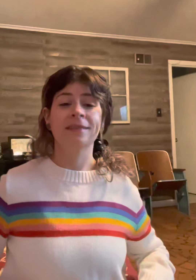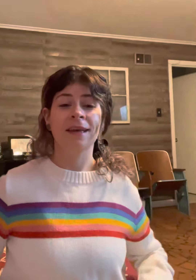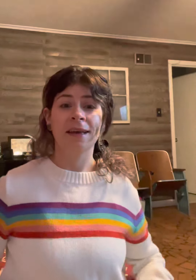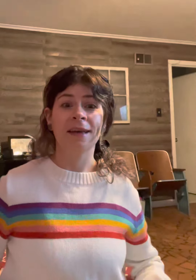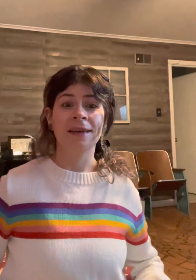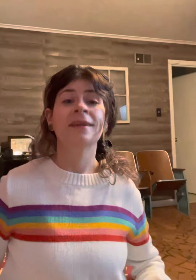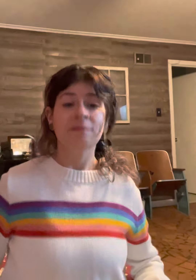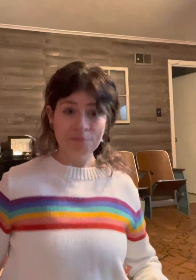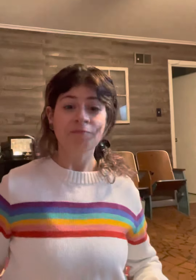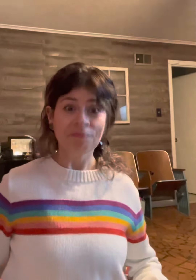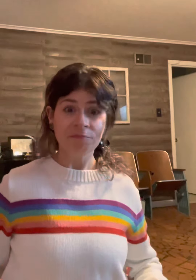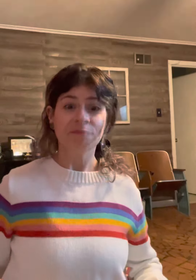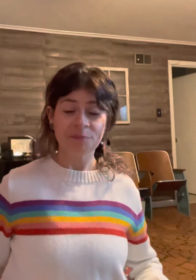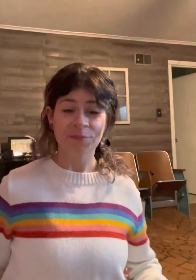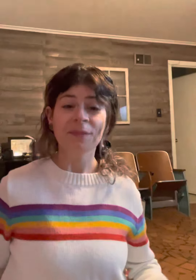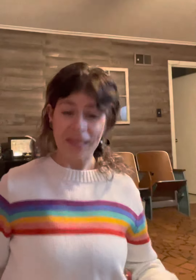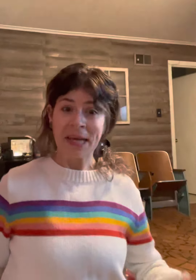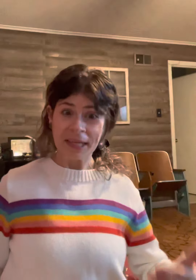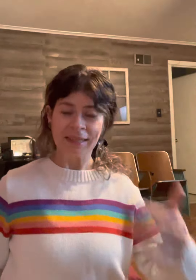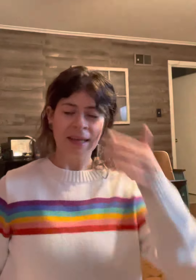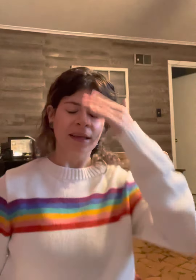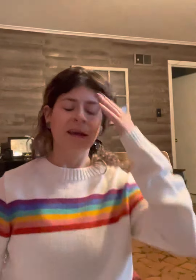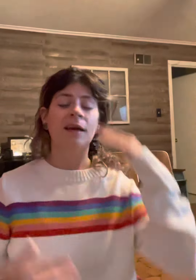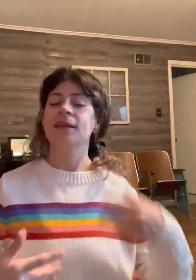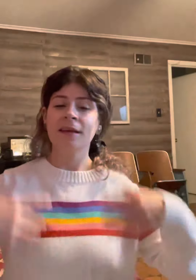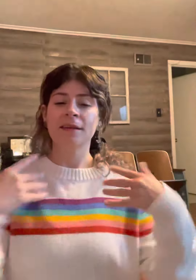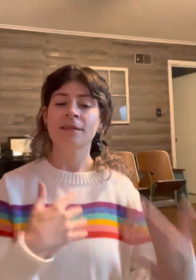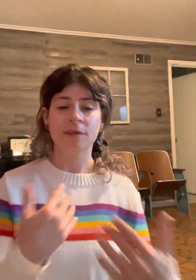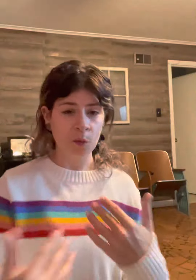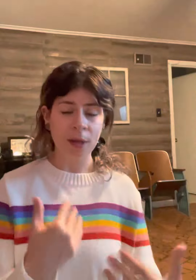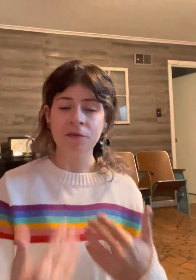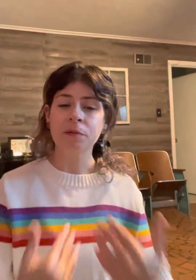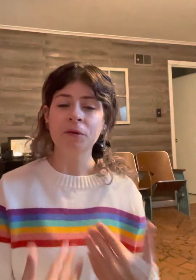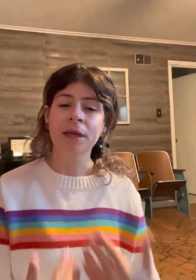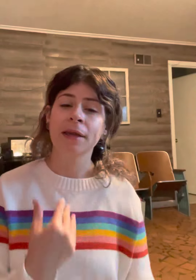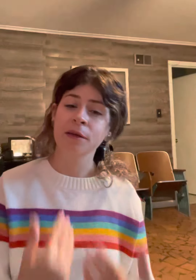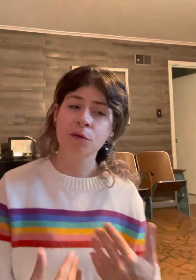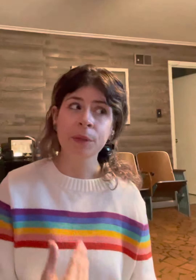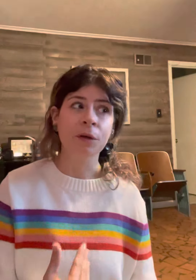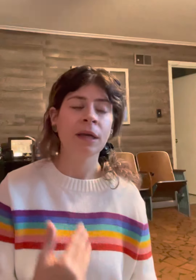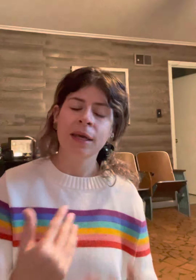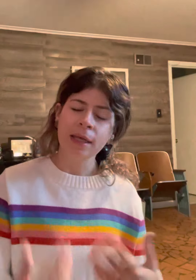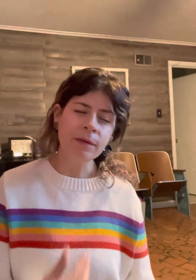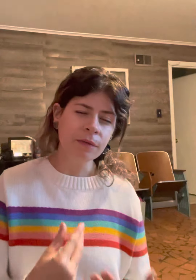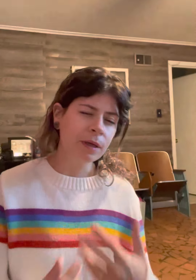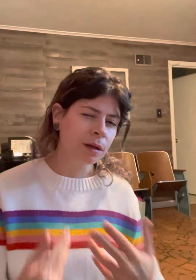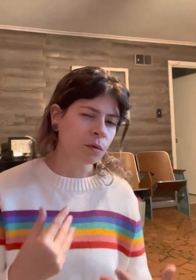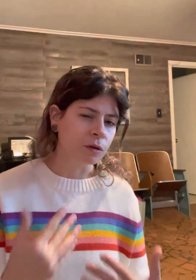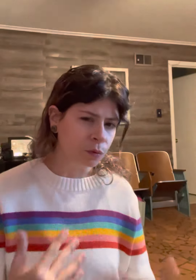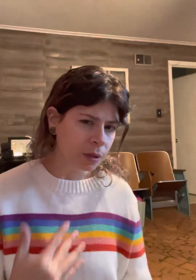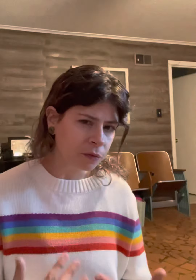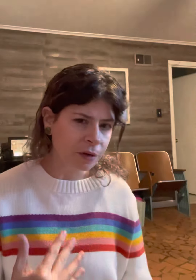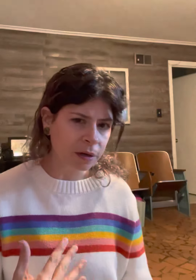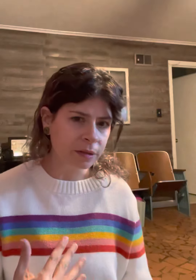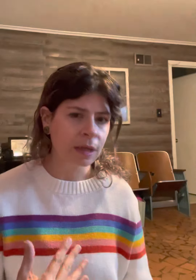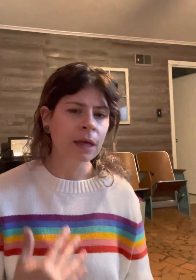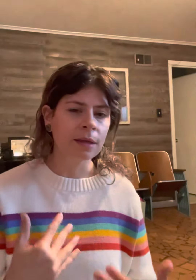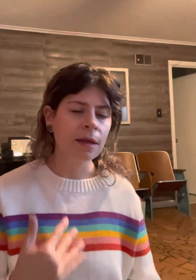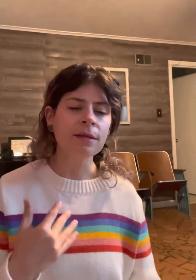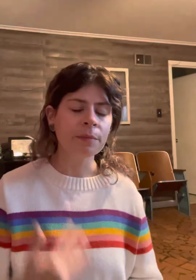say, mm-hmm, mm-hmm, yes. It's a way of communicating, and remember, even if they don't do it at first, it doesn't